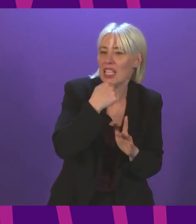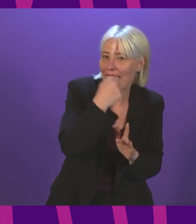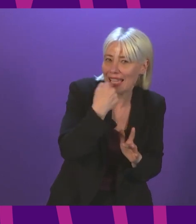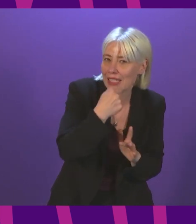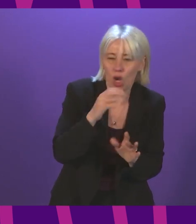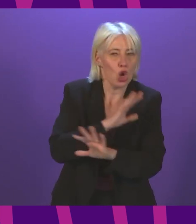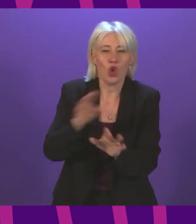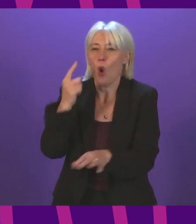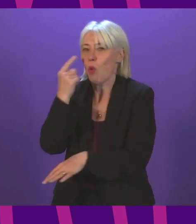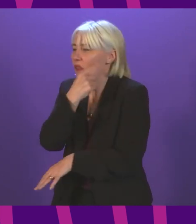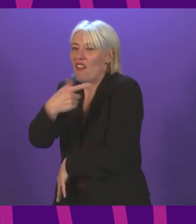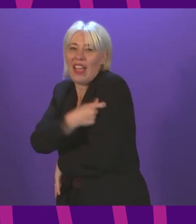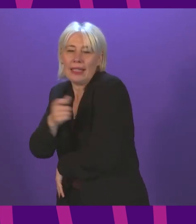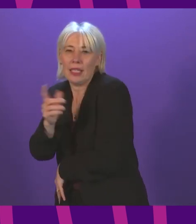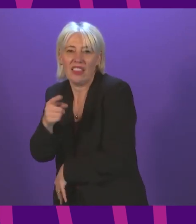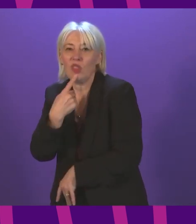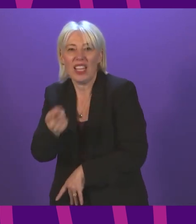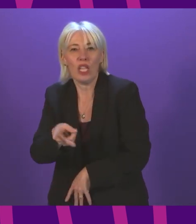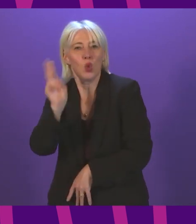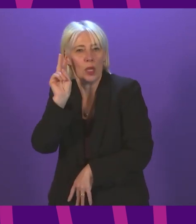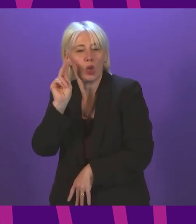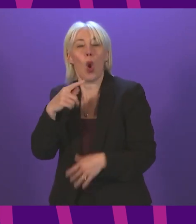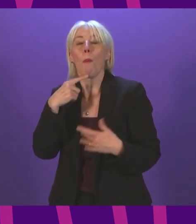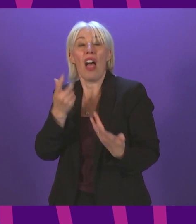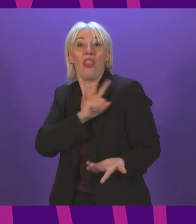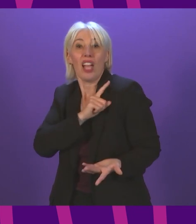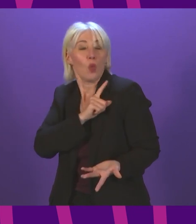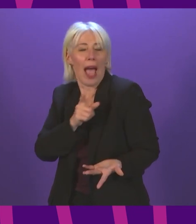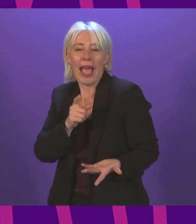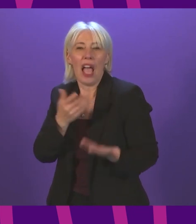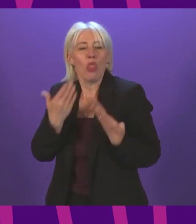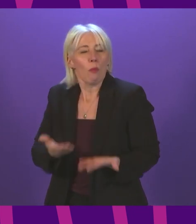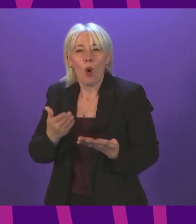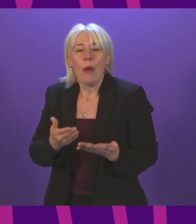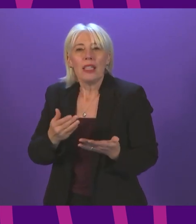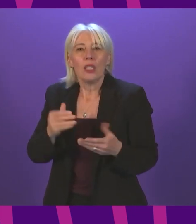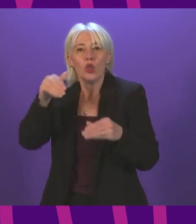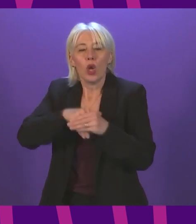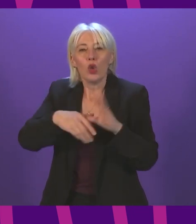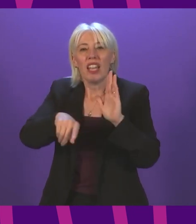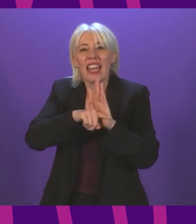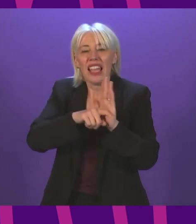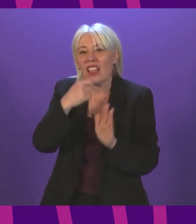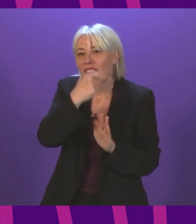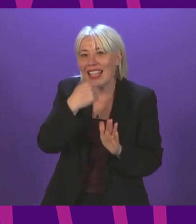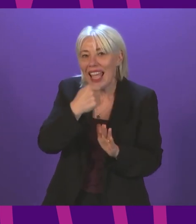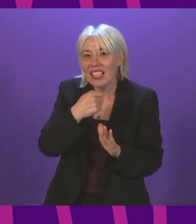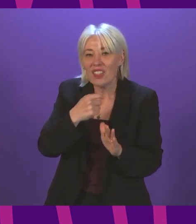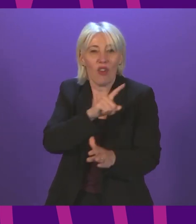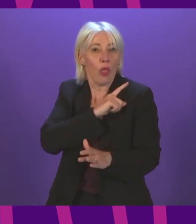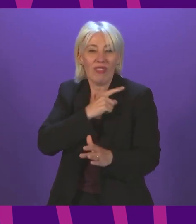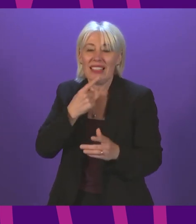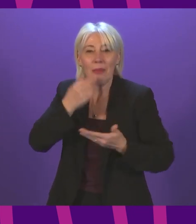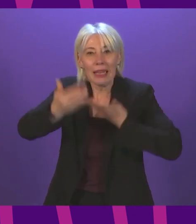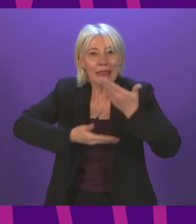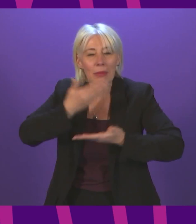proof of vaccine. The reason we don't at this stage intend to include a negative test is for all of the reasons that have been set